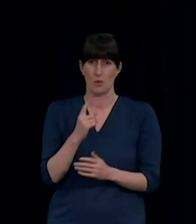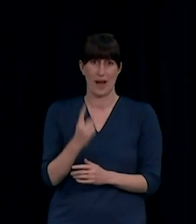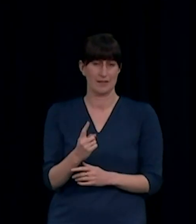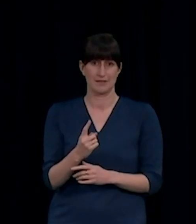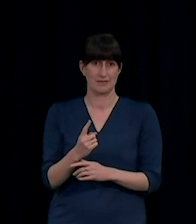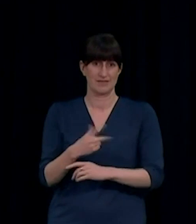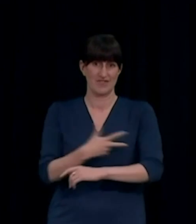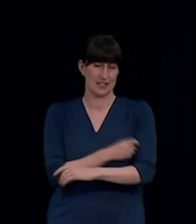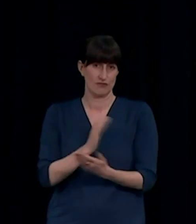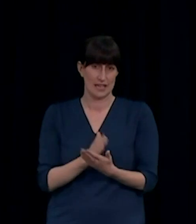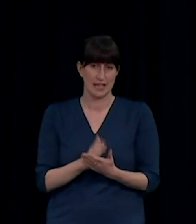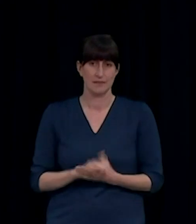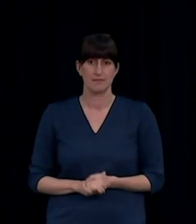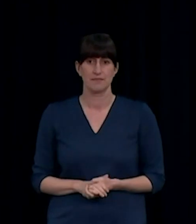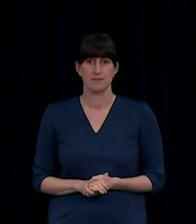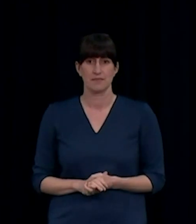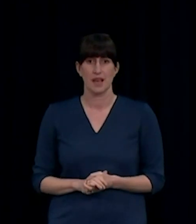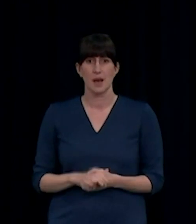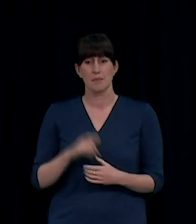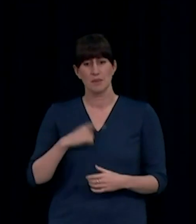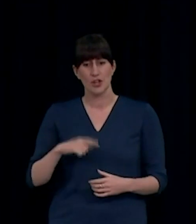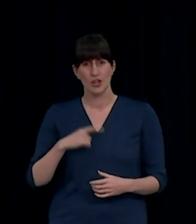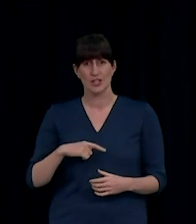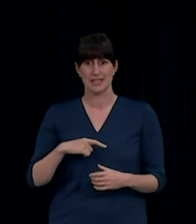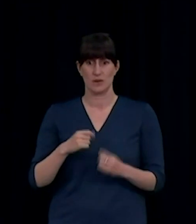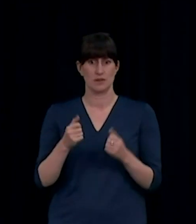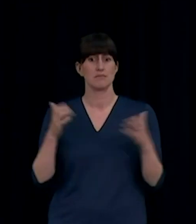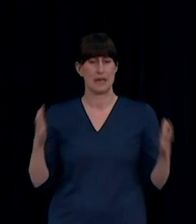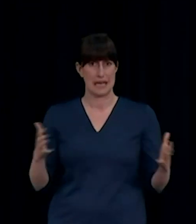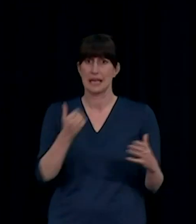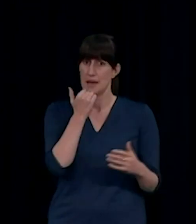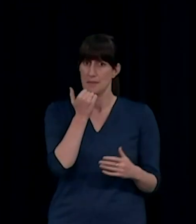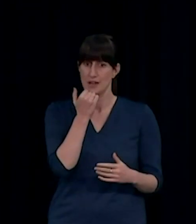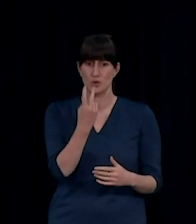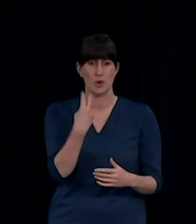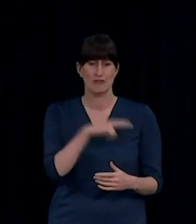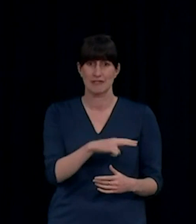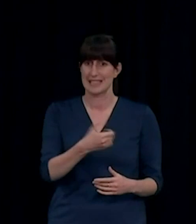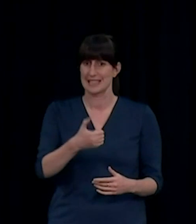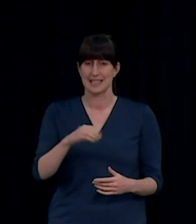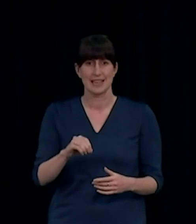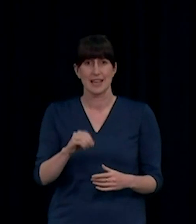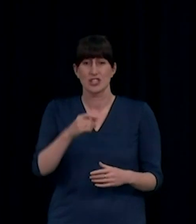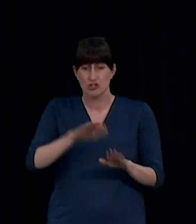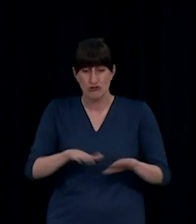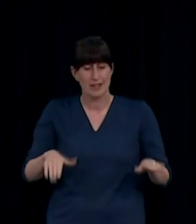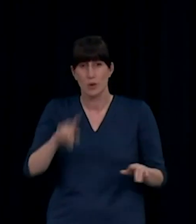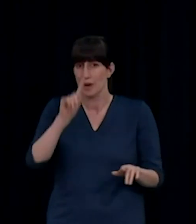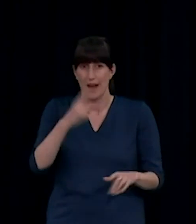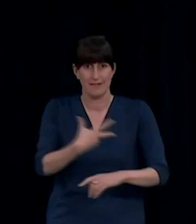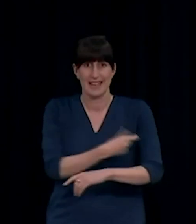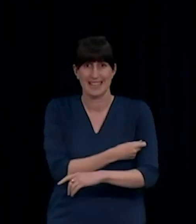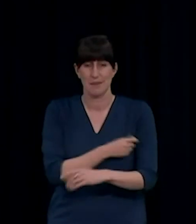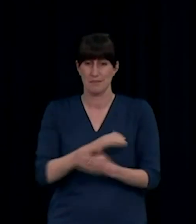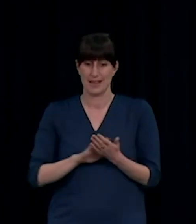Given that they are not yet able to be vaccinated, it is up to the rest of us to protect them. So having the vaccine, clearly,